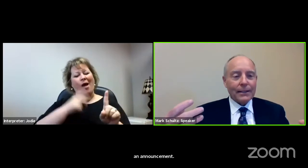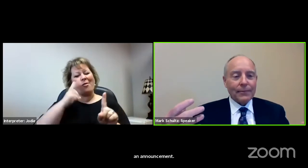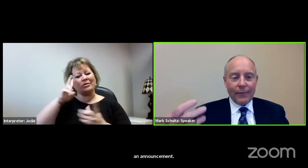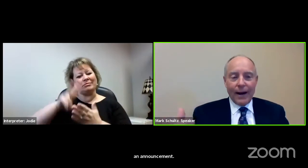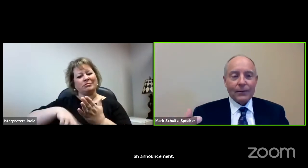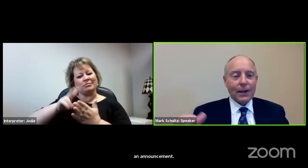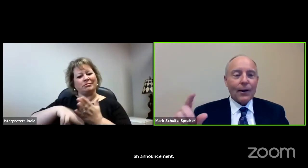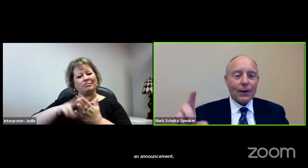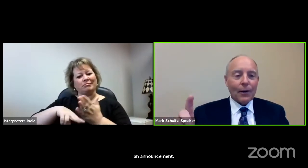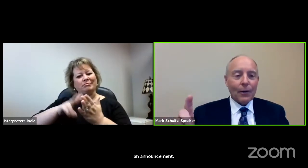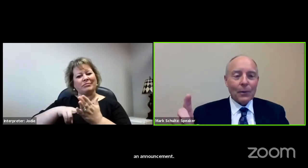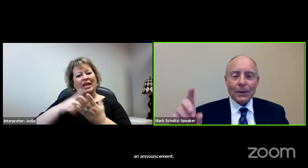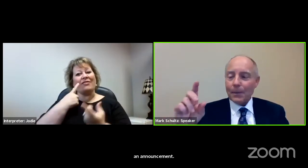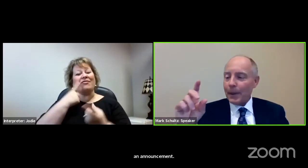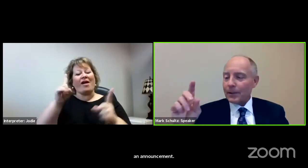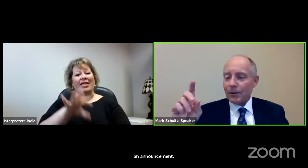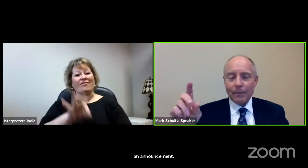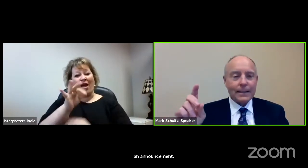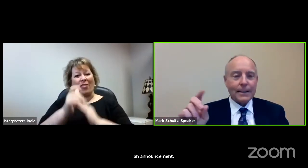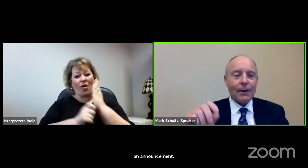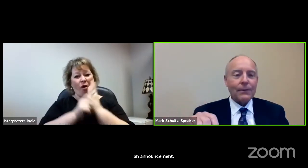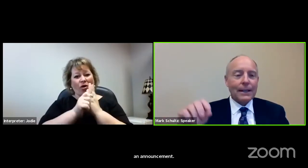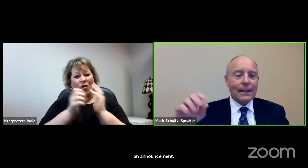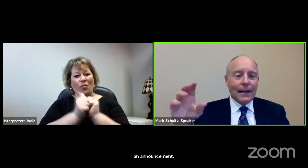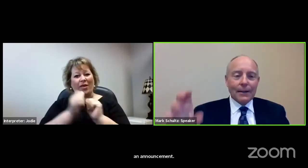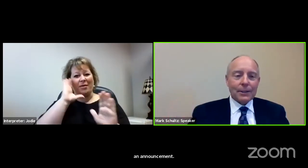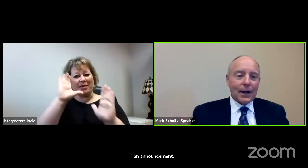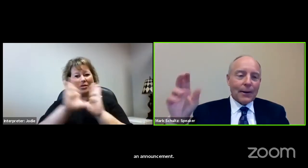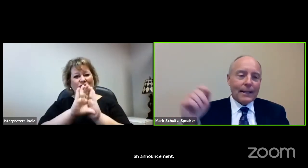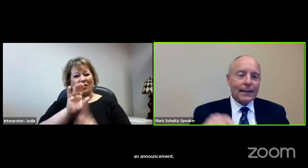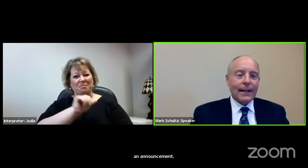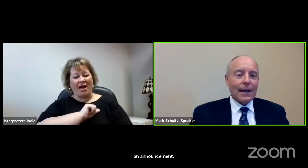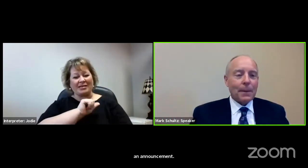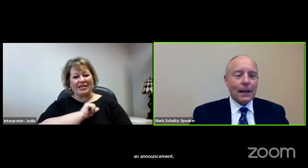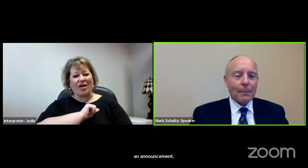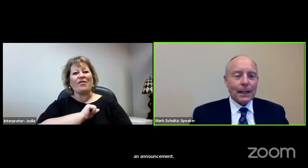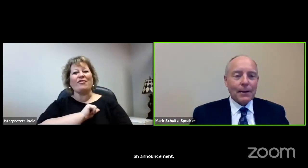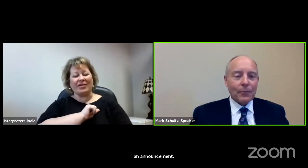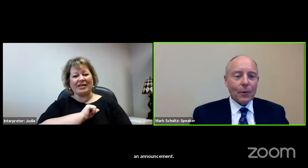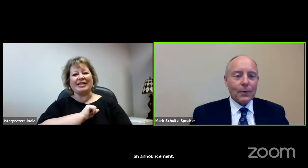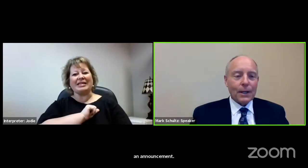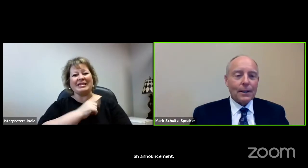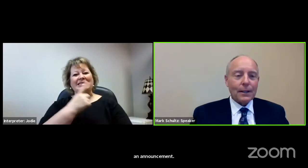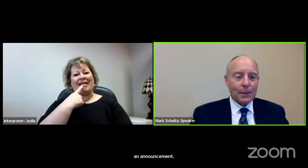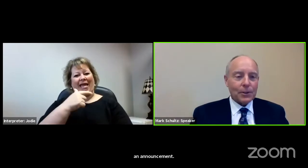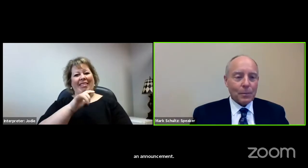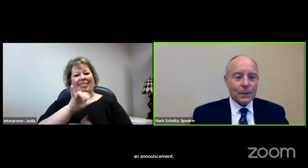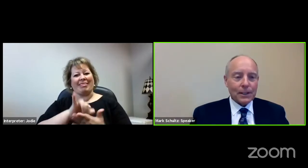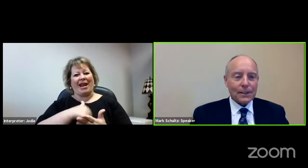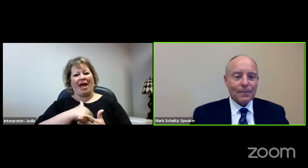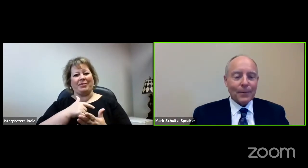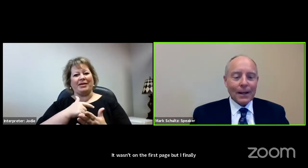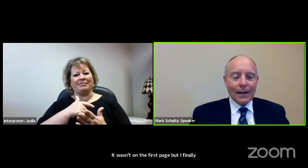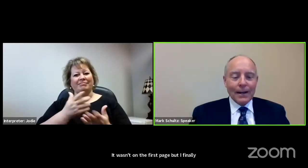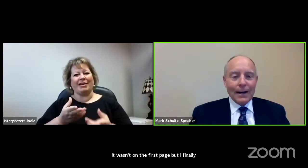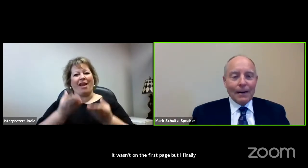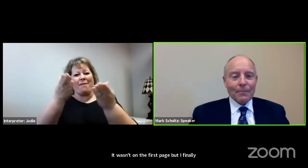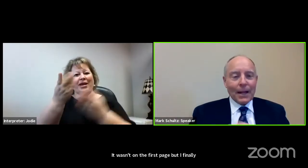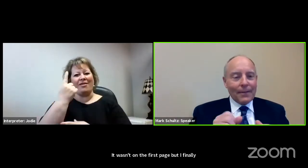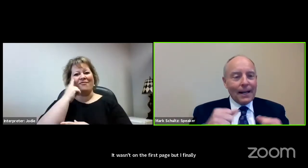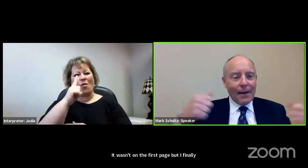I finally found the article with a picture of myself sharing that I had been nominated for the commissioner position.